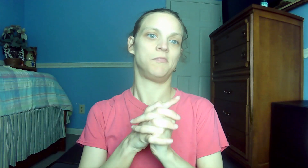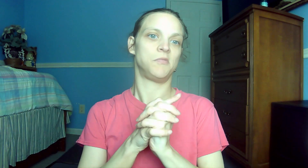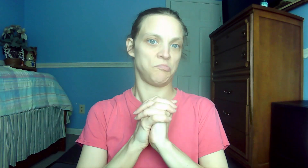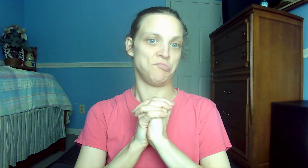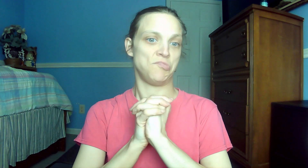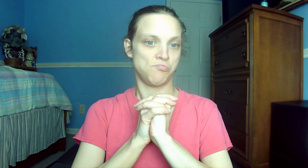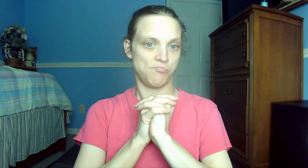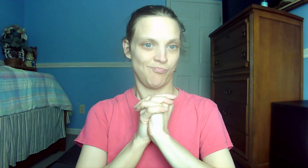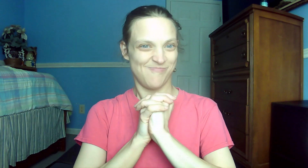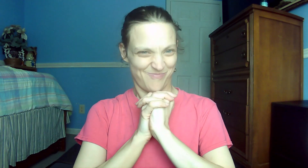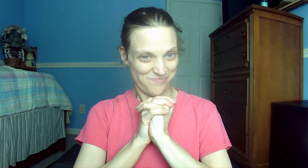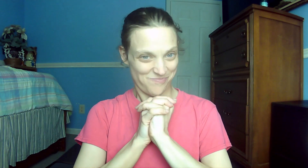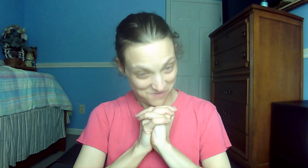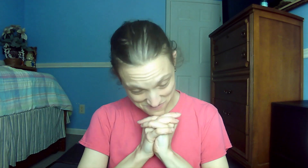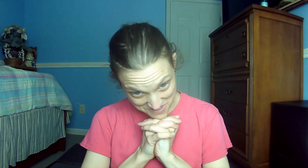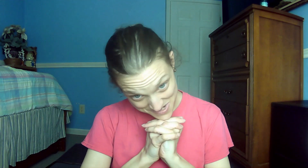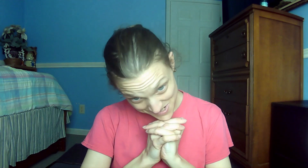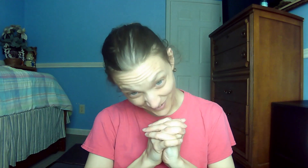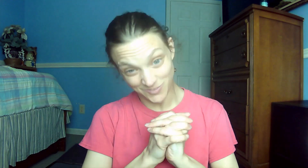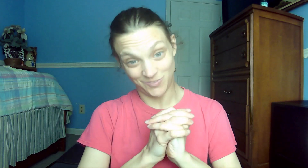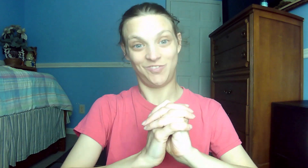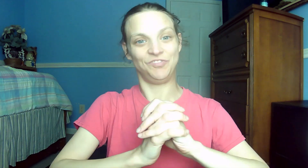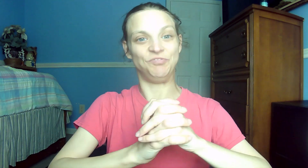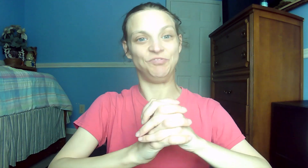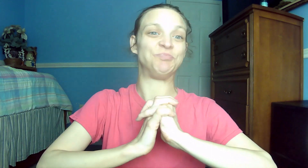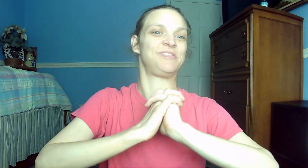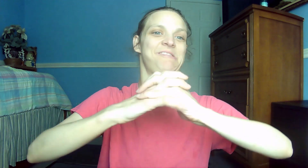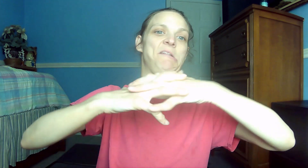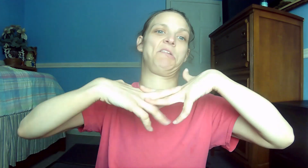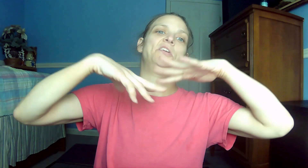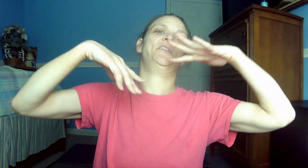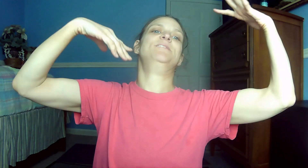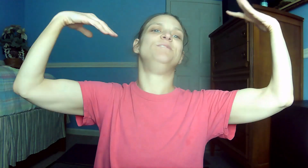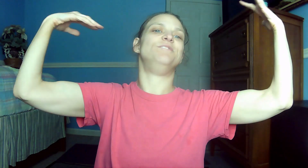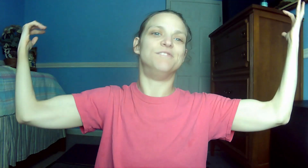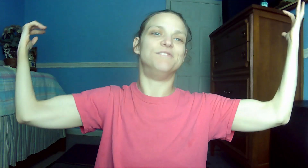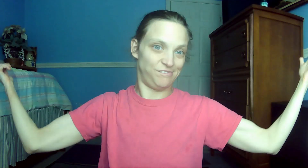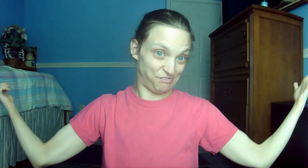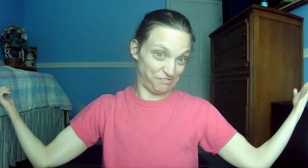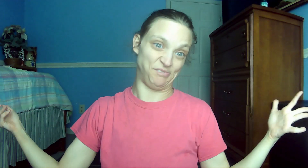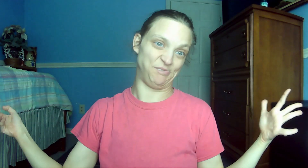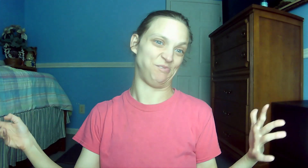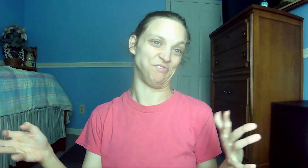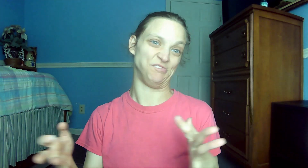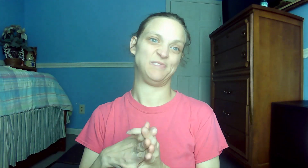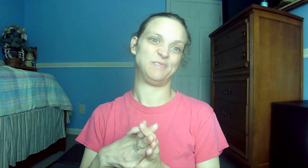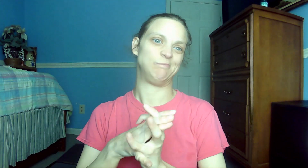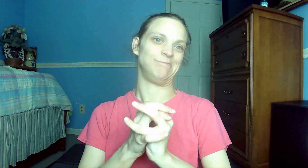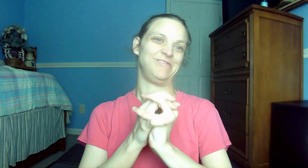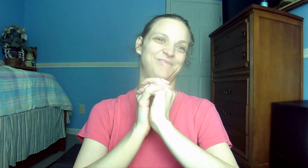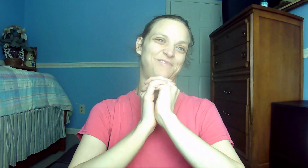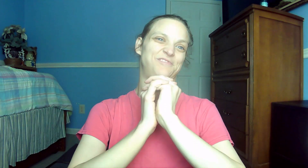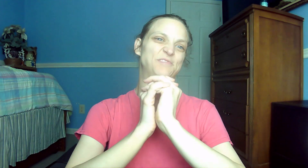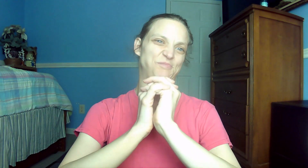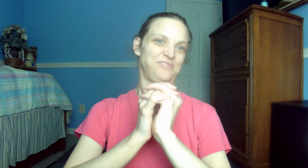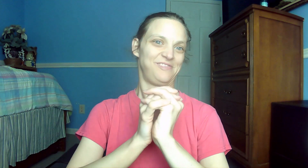10.10 The thief comes to steal, kill, and destroy. I have come that they may have life, and have it to the full.